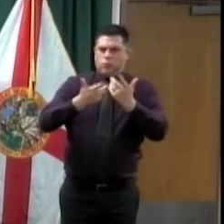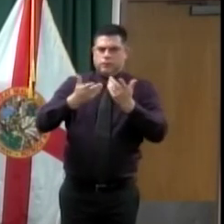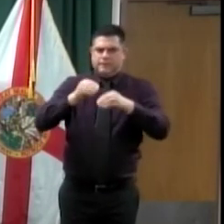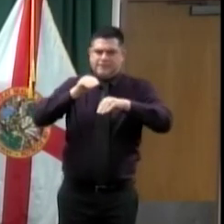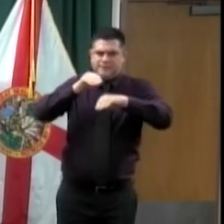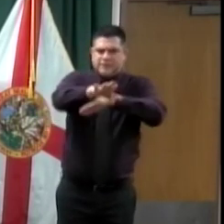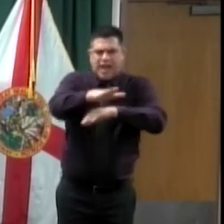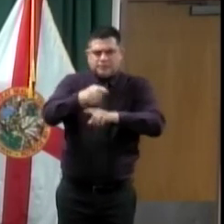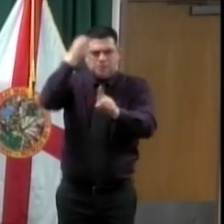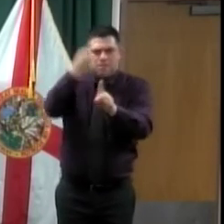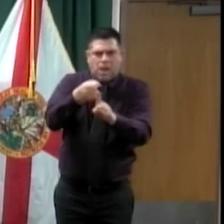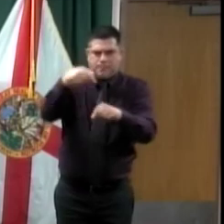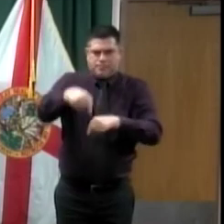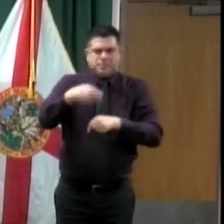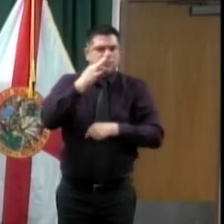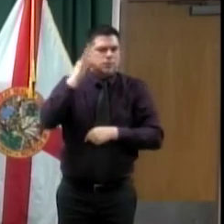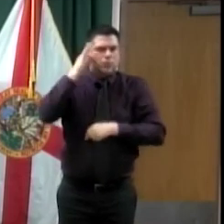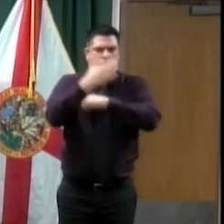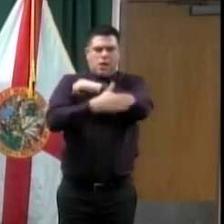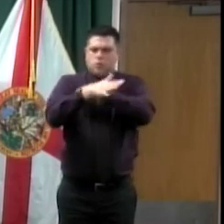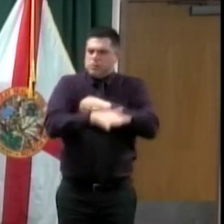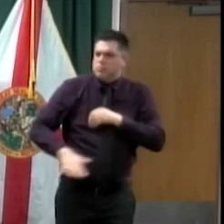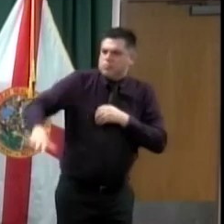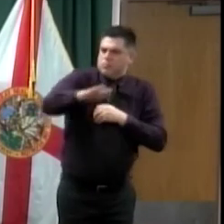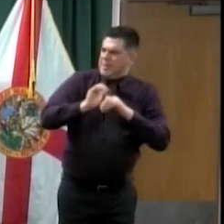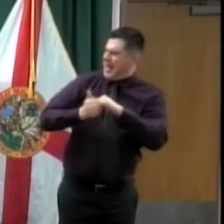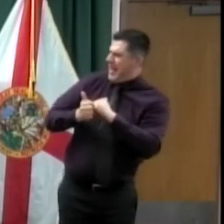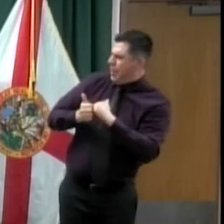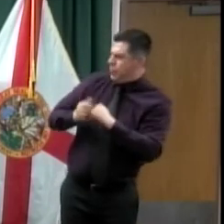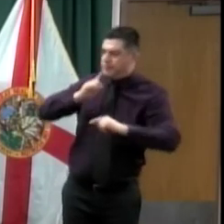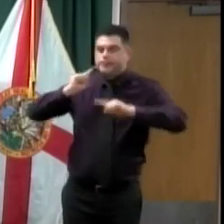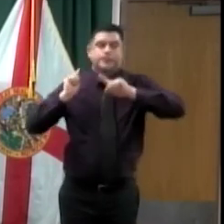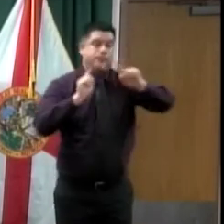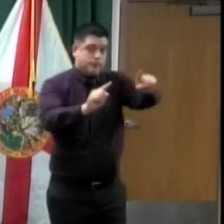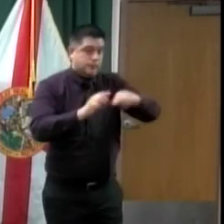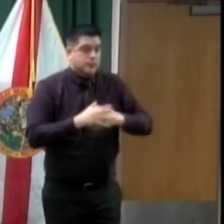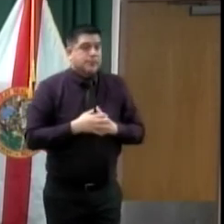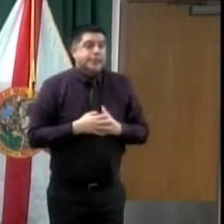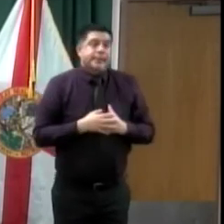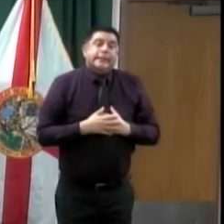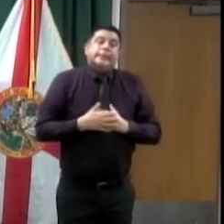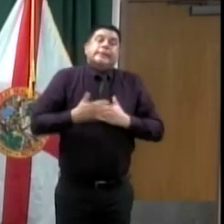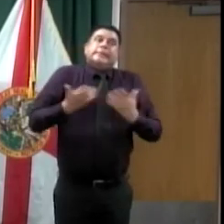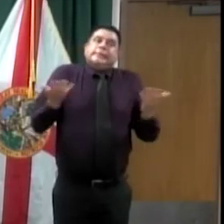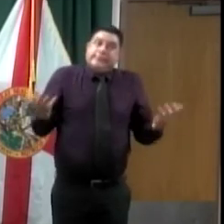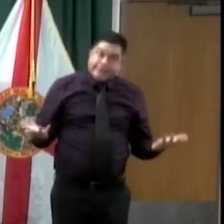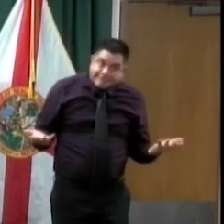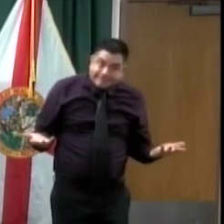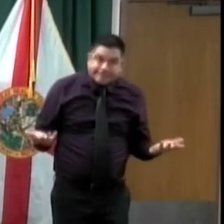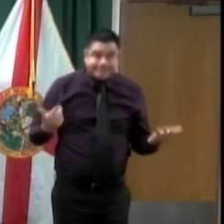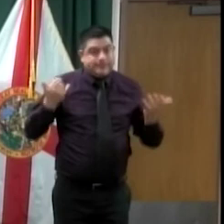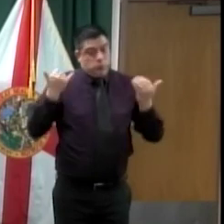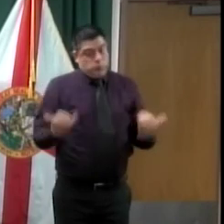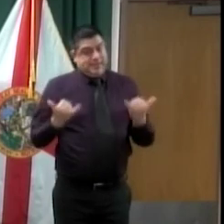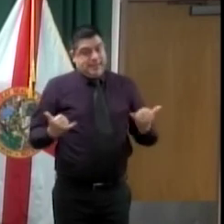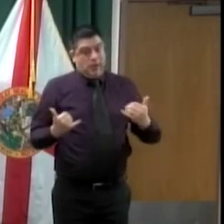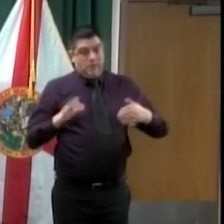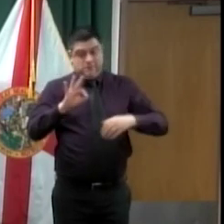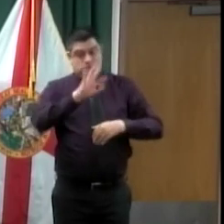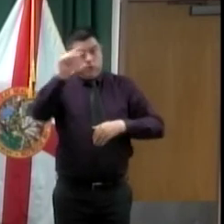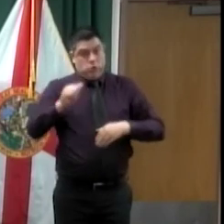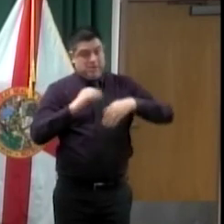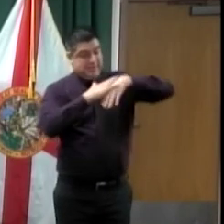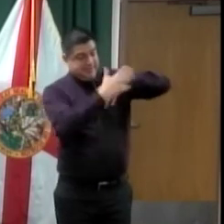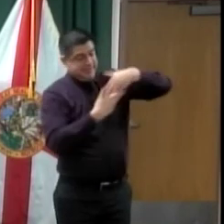grateful that we have some consistency across the entire state, so we don't have a puzzle of different entities doing